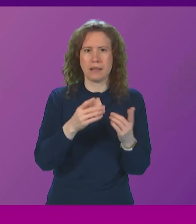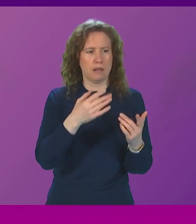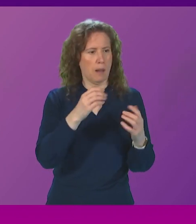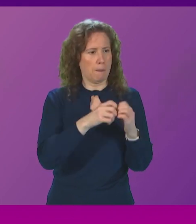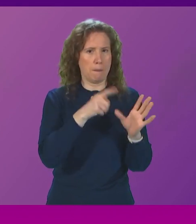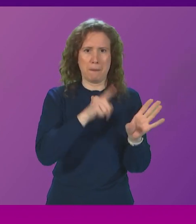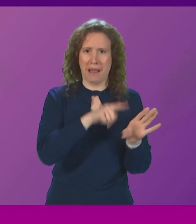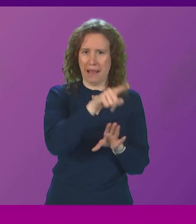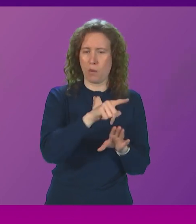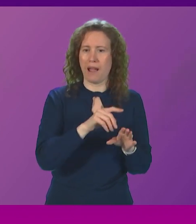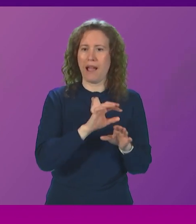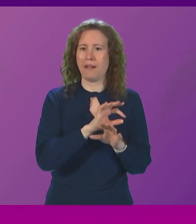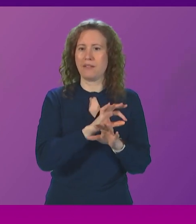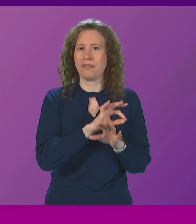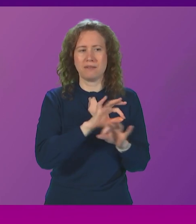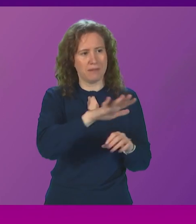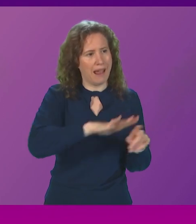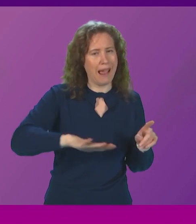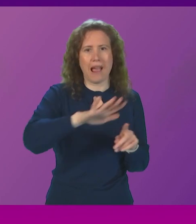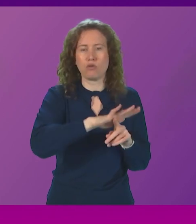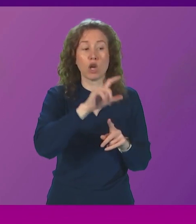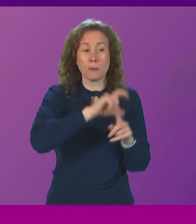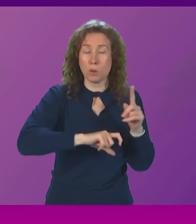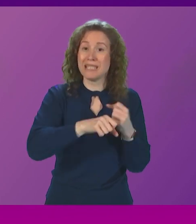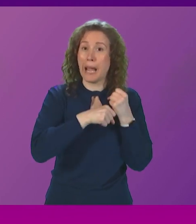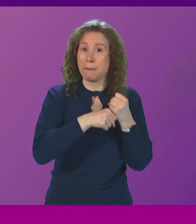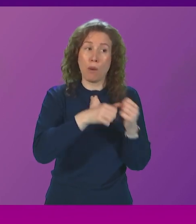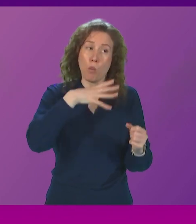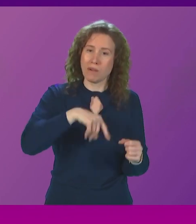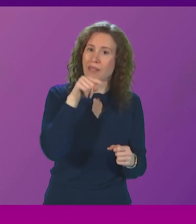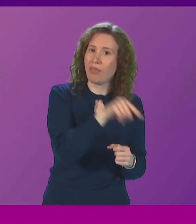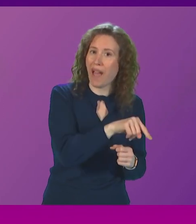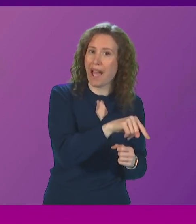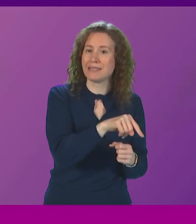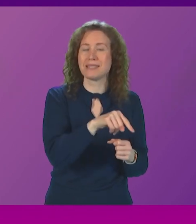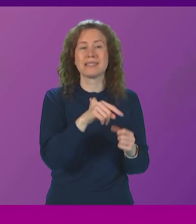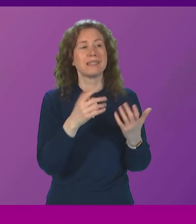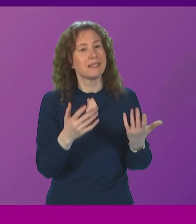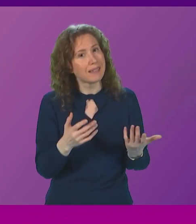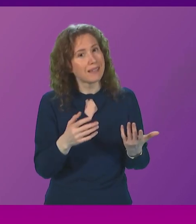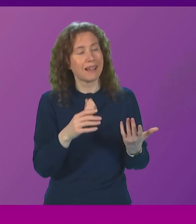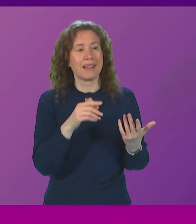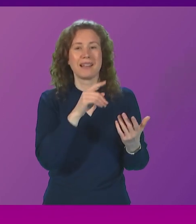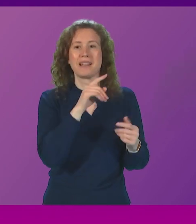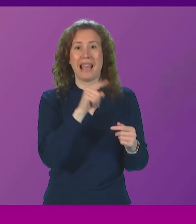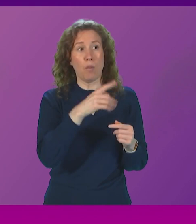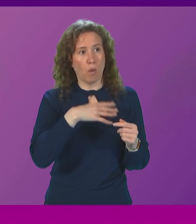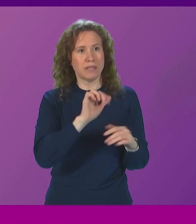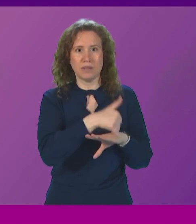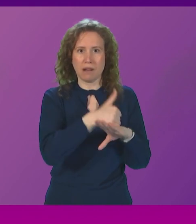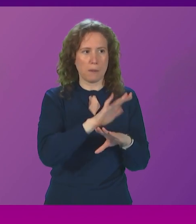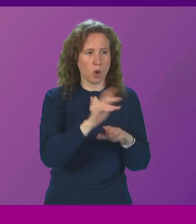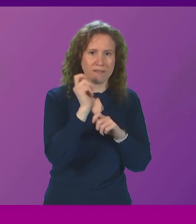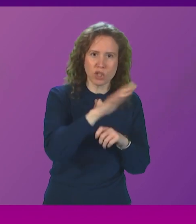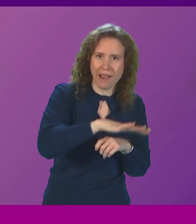where we have a no-take zone, which the community campaigned for. Thank you, members. The community wanted in their local area.